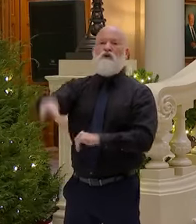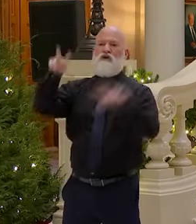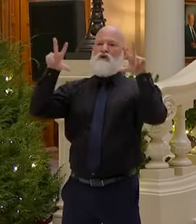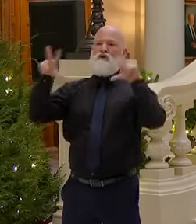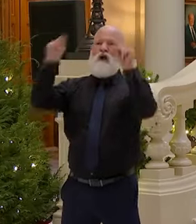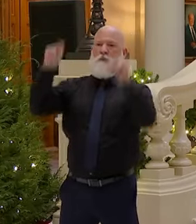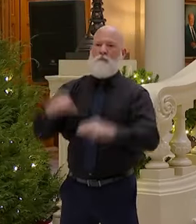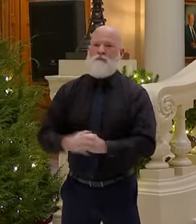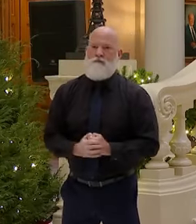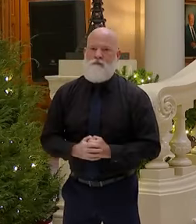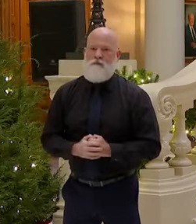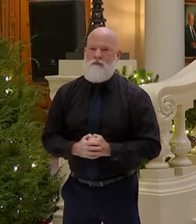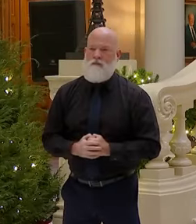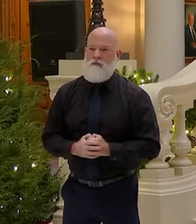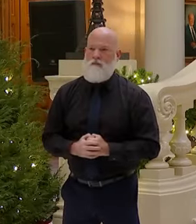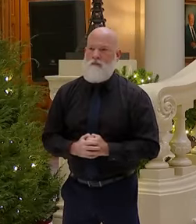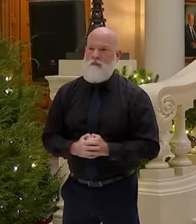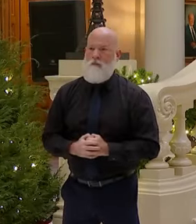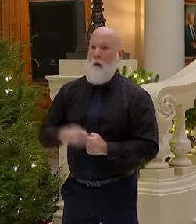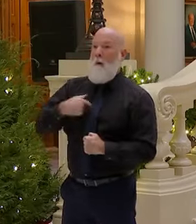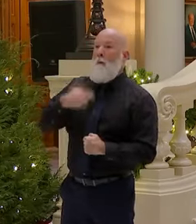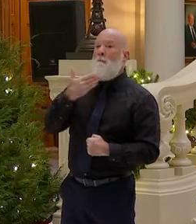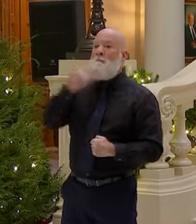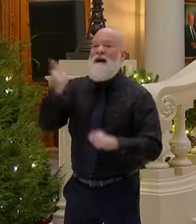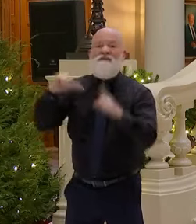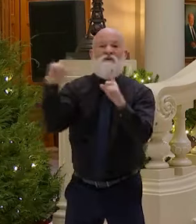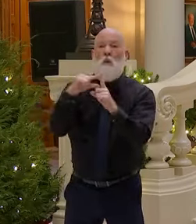I don't have all the best words to do this because I'm angry.